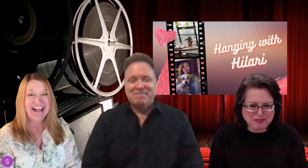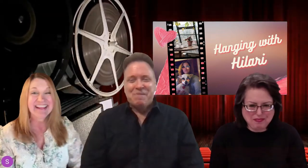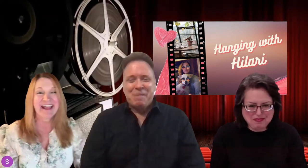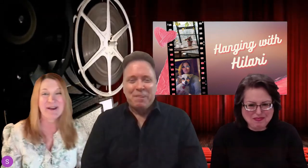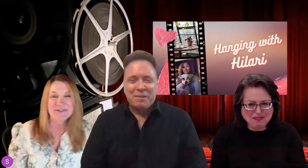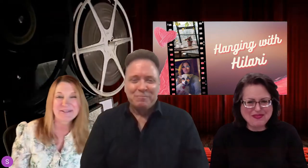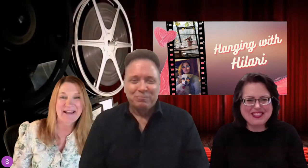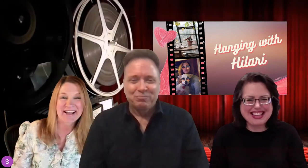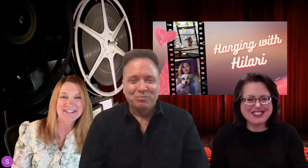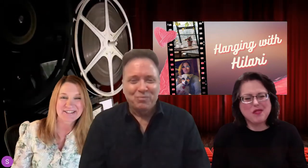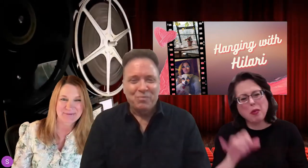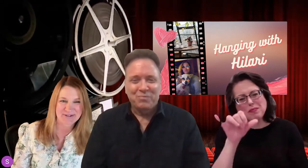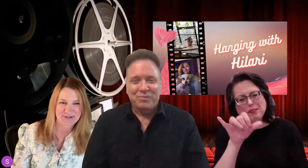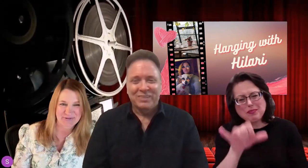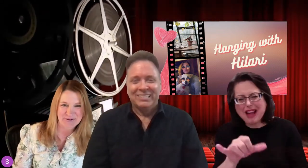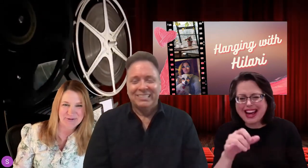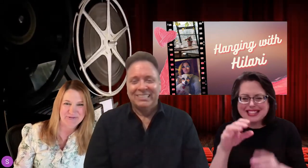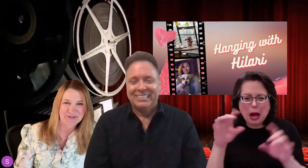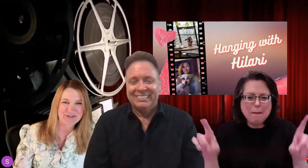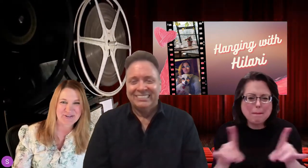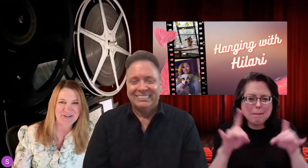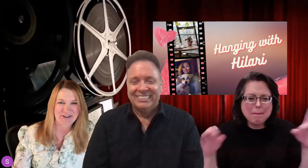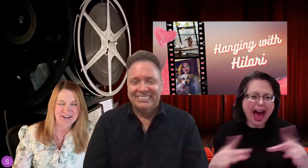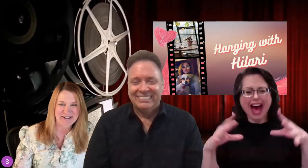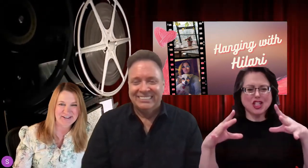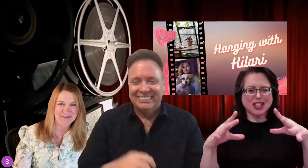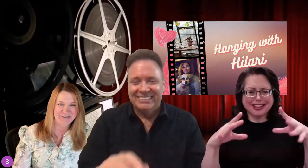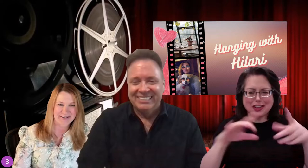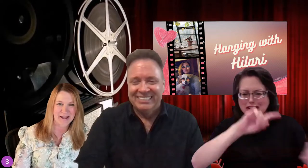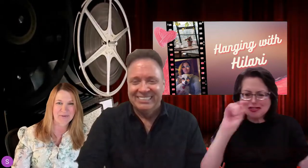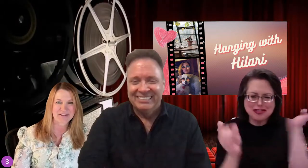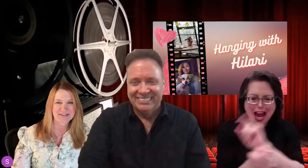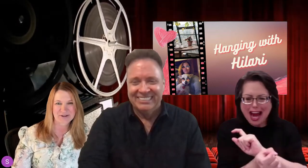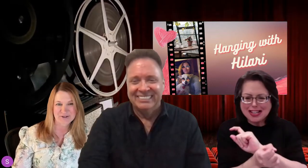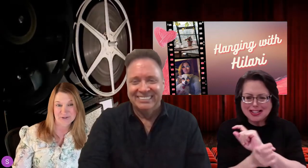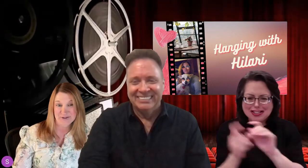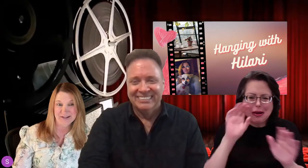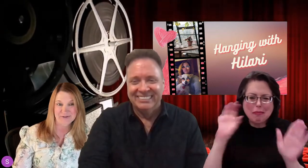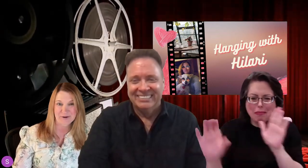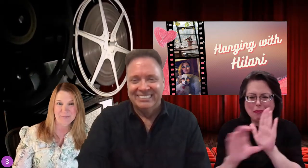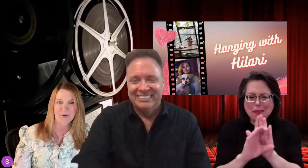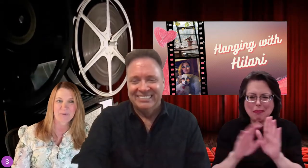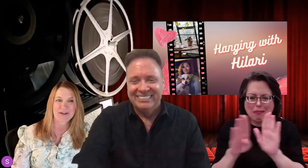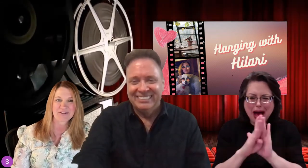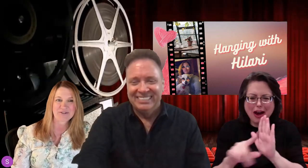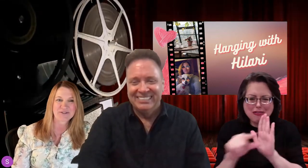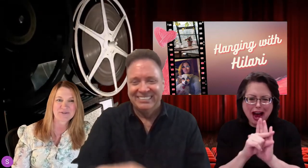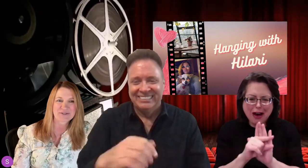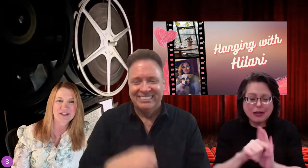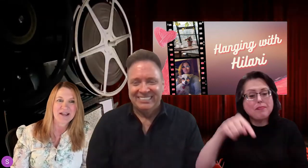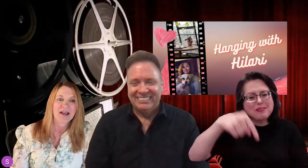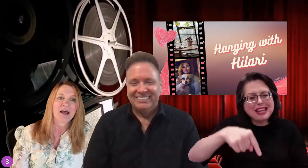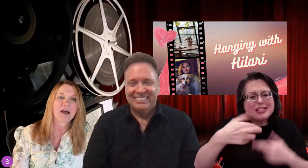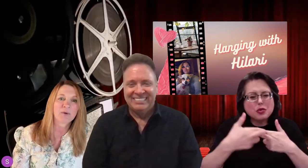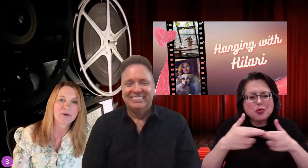That was a magic switcheroo, for sure. Yeah, this is our screening room where we introduce our